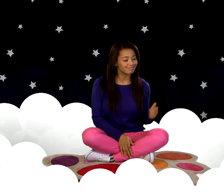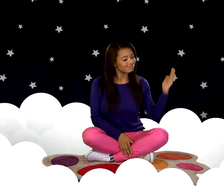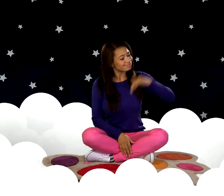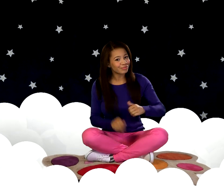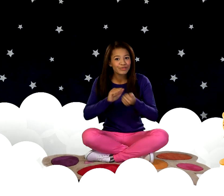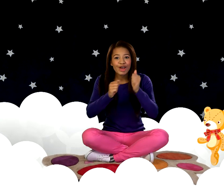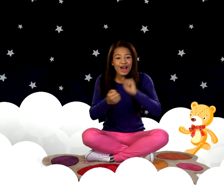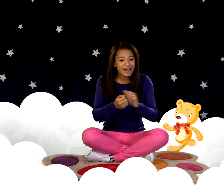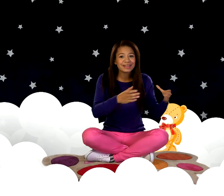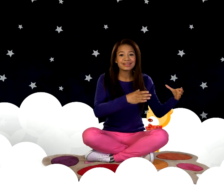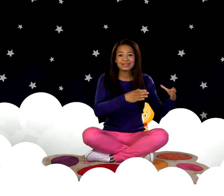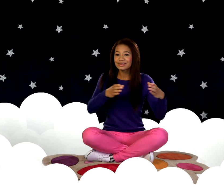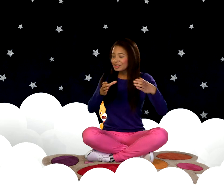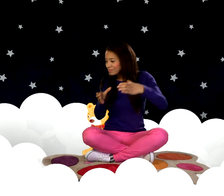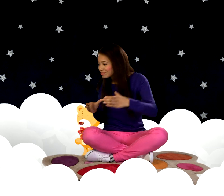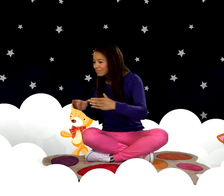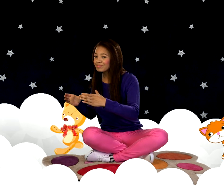I'm taking my friends out for pizza instead